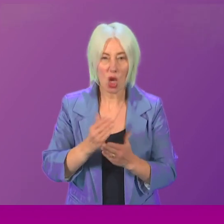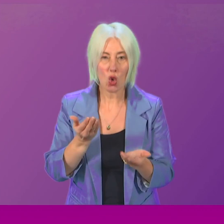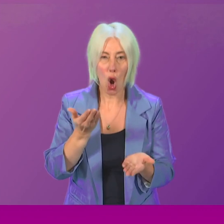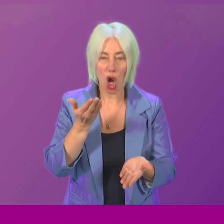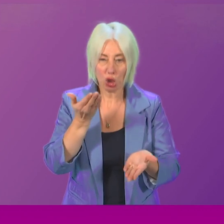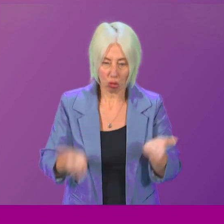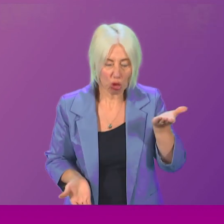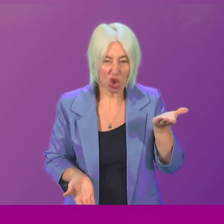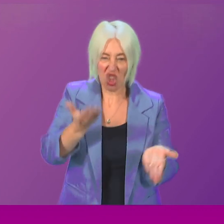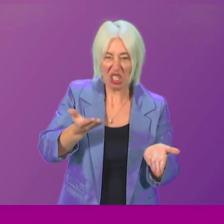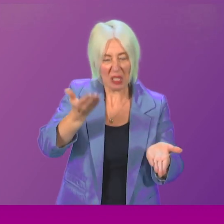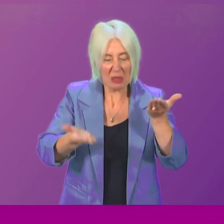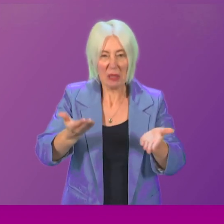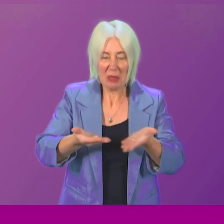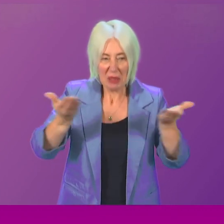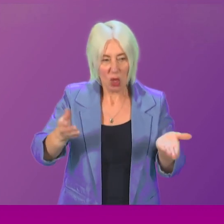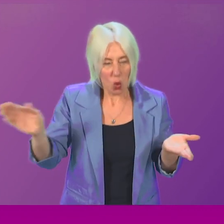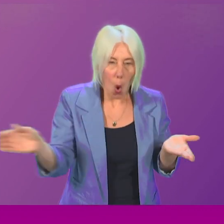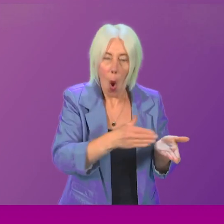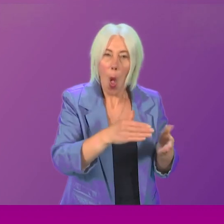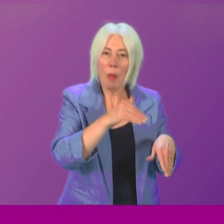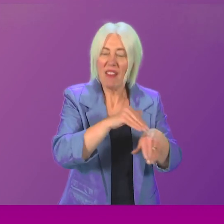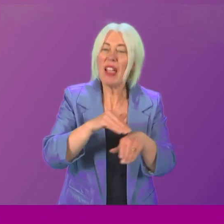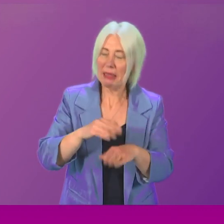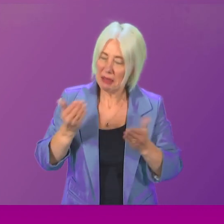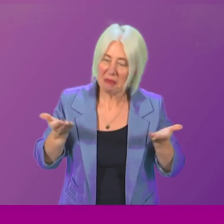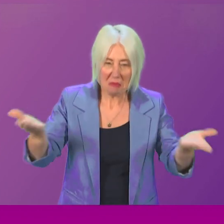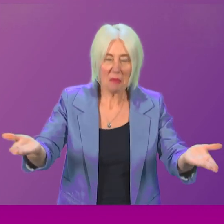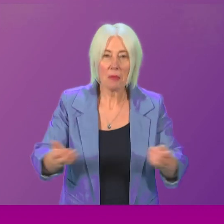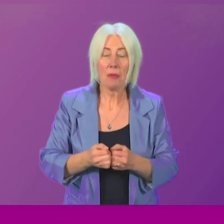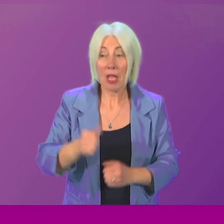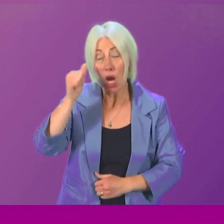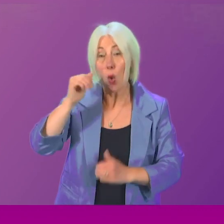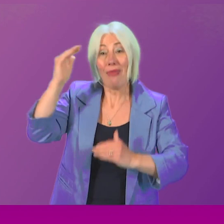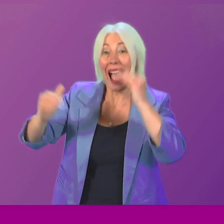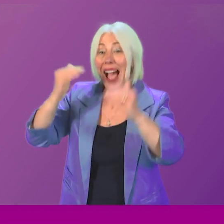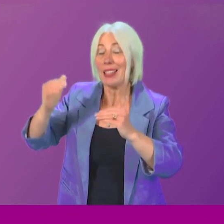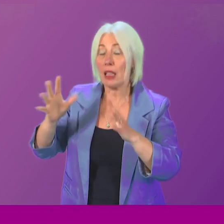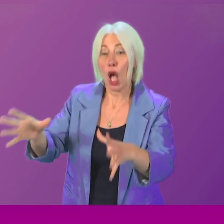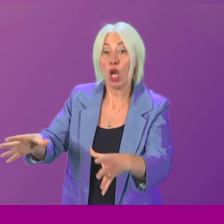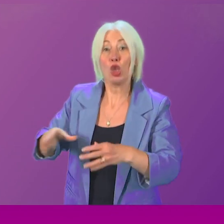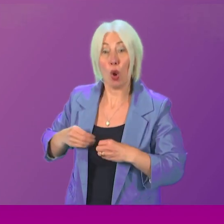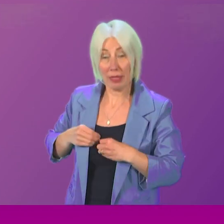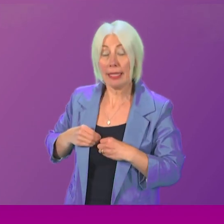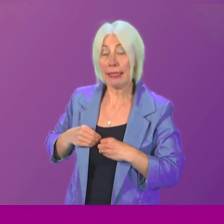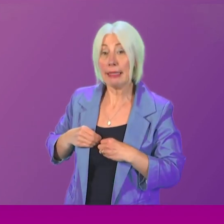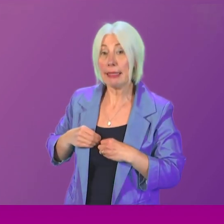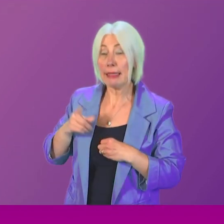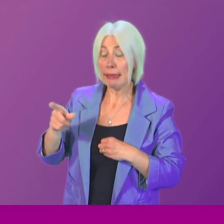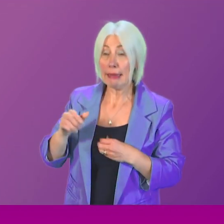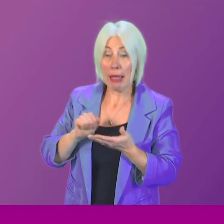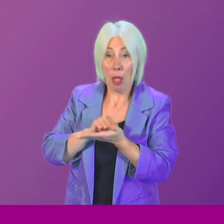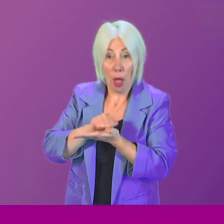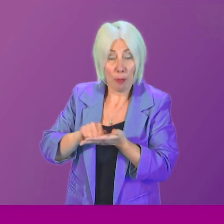possible for those affected. As I said earlier on because adult adoptees were referenced in that question the apology